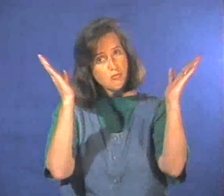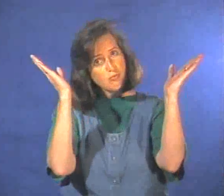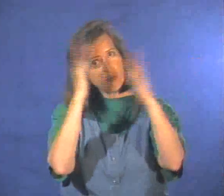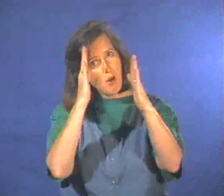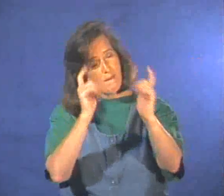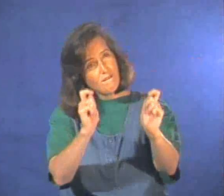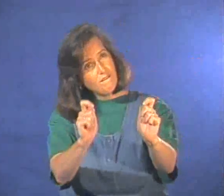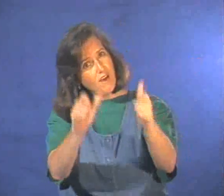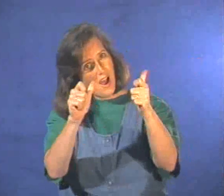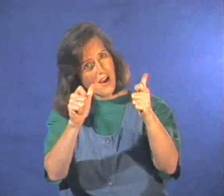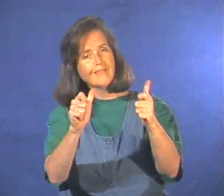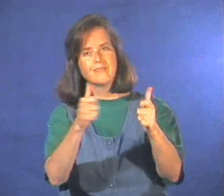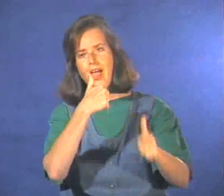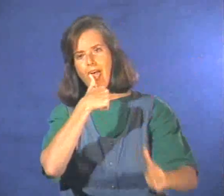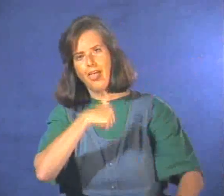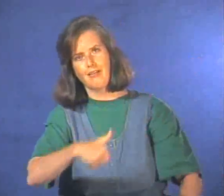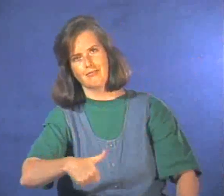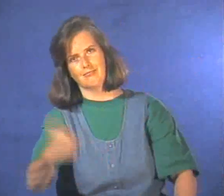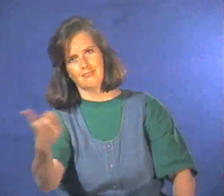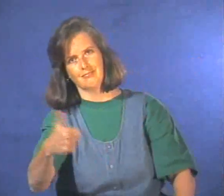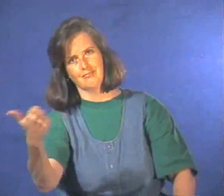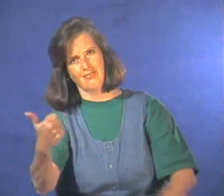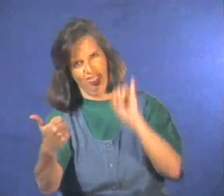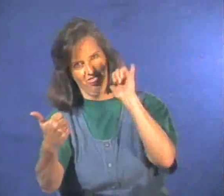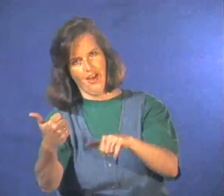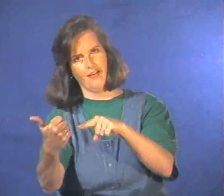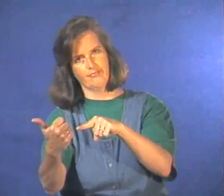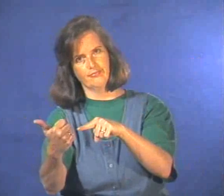A quick way to get in trouble is to hitchhike.